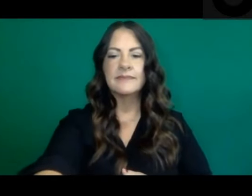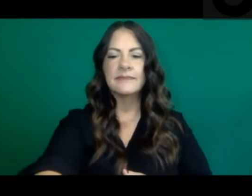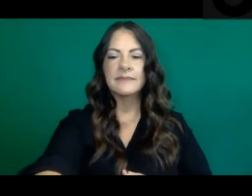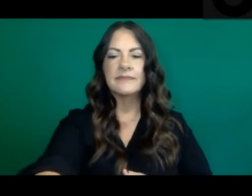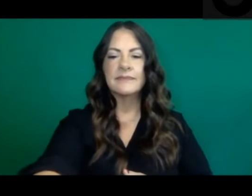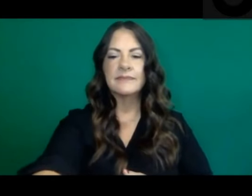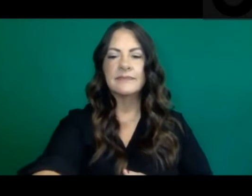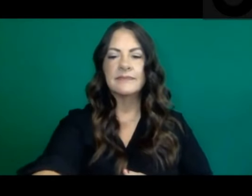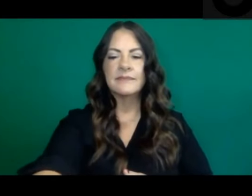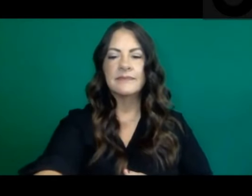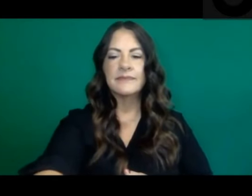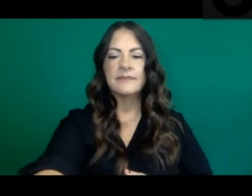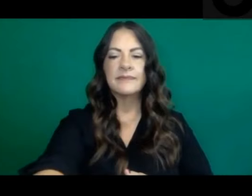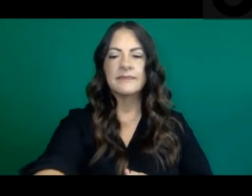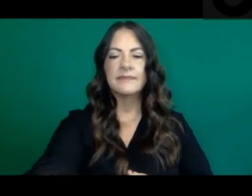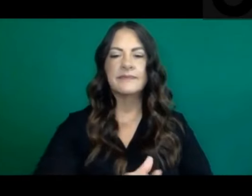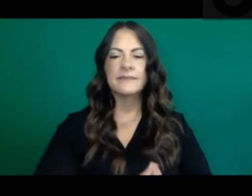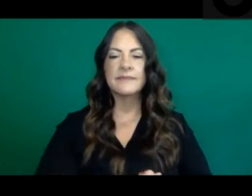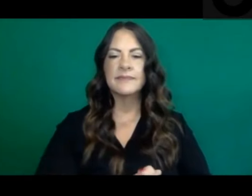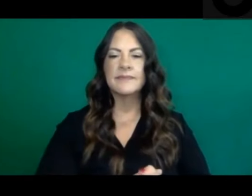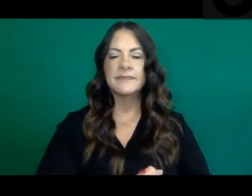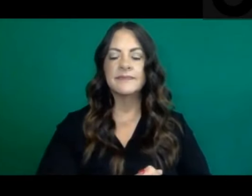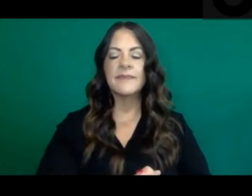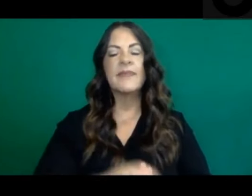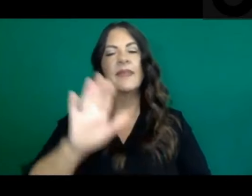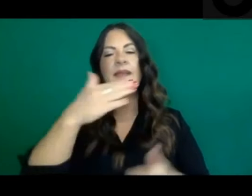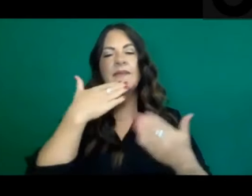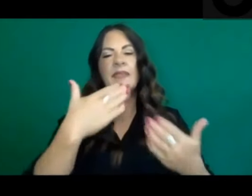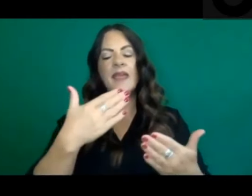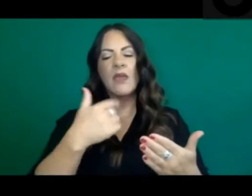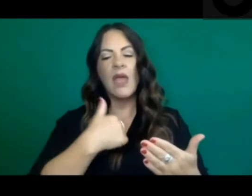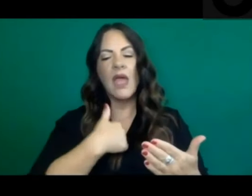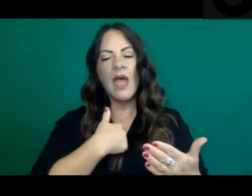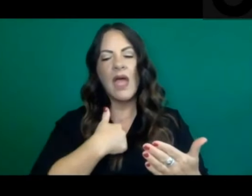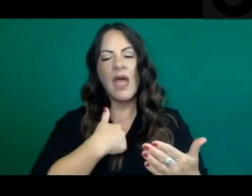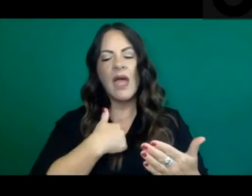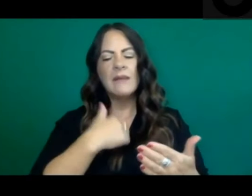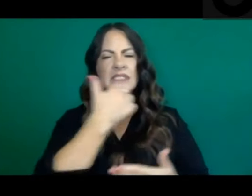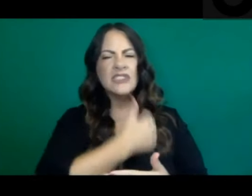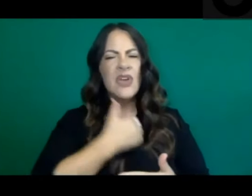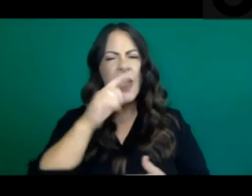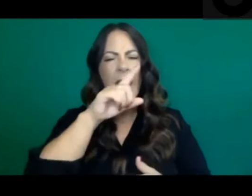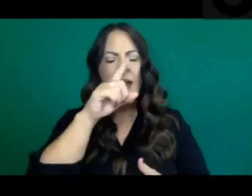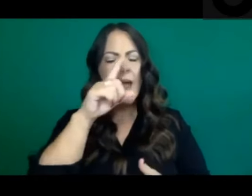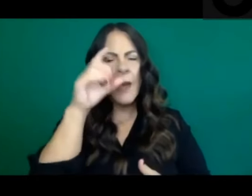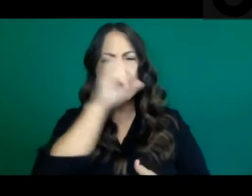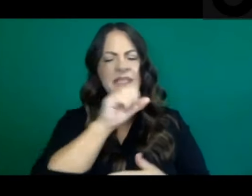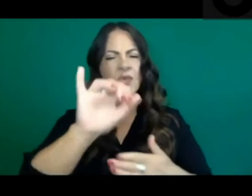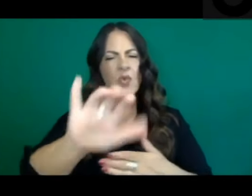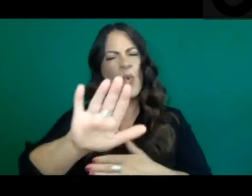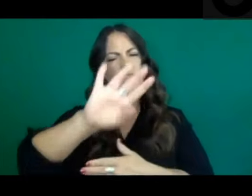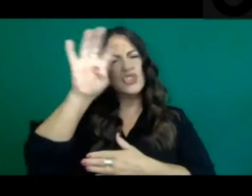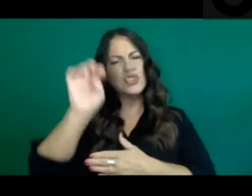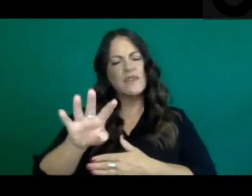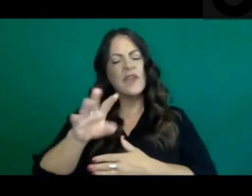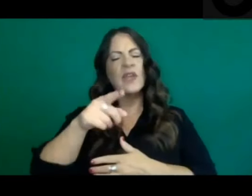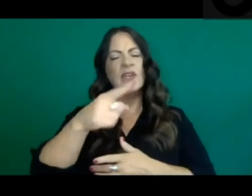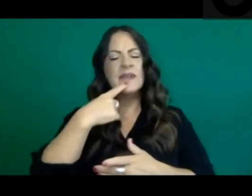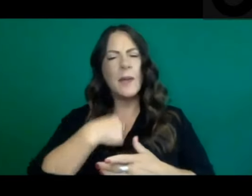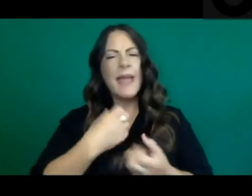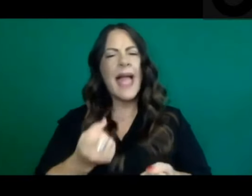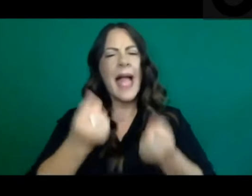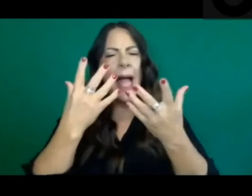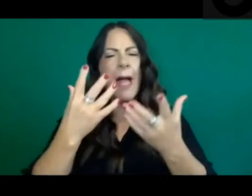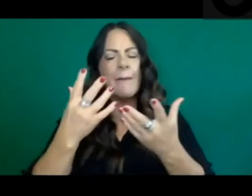Thanks for taking the question. I'm sorry you talked about this earlier and I missed it, but can I get a breakdown of that backlog? How many